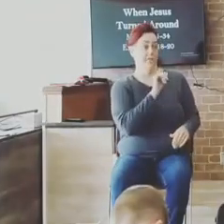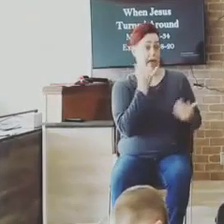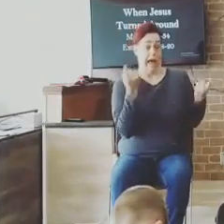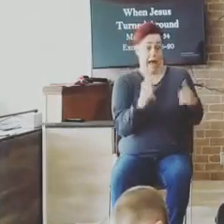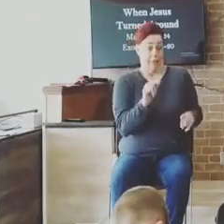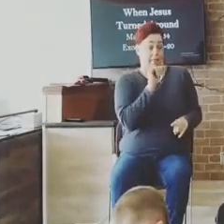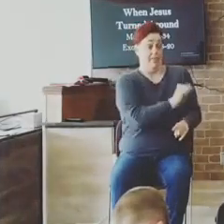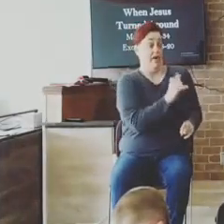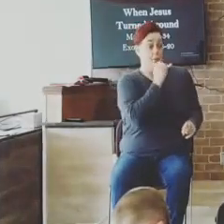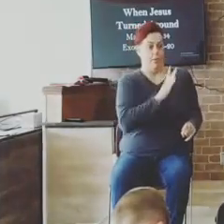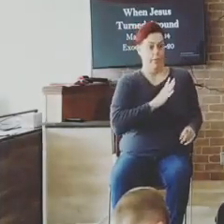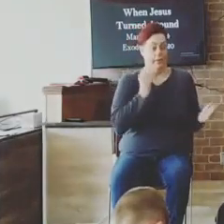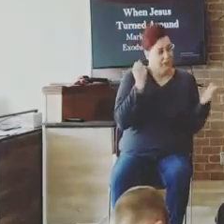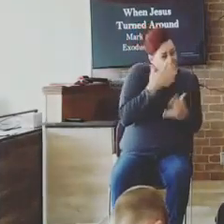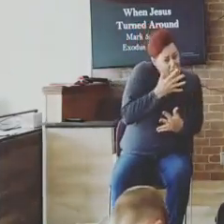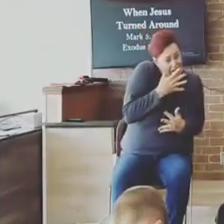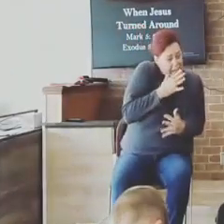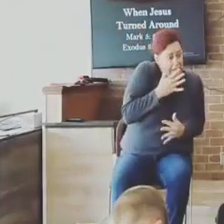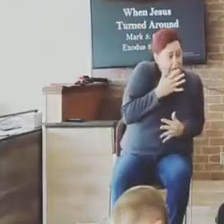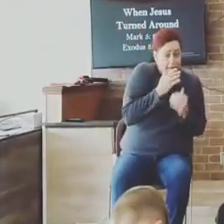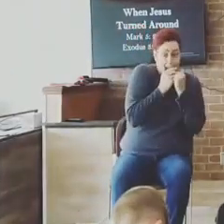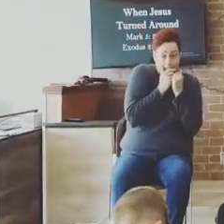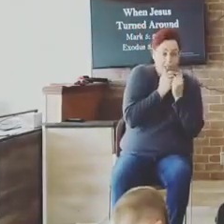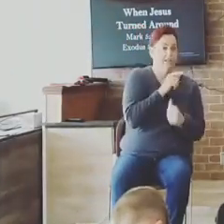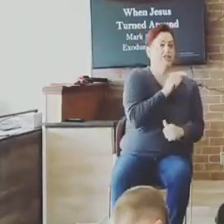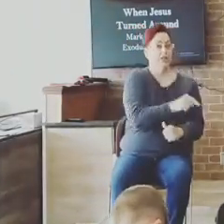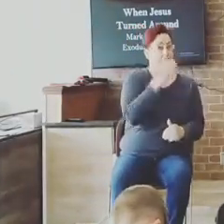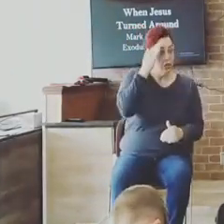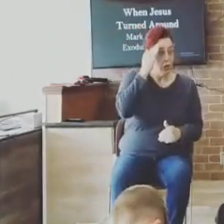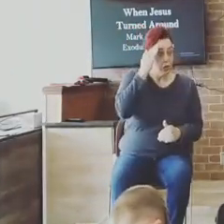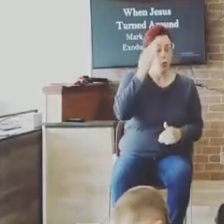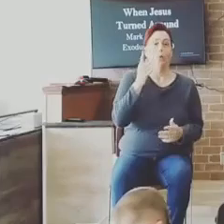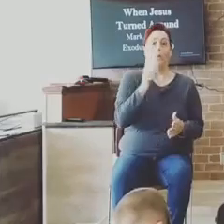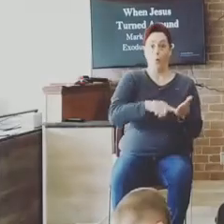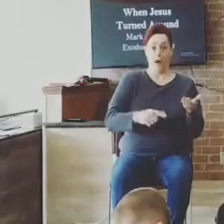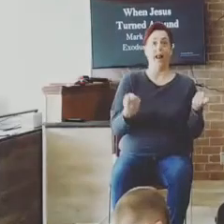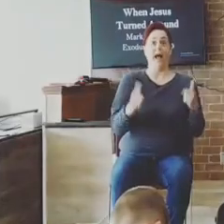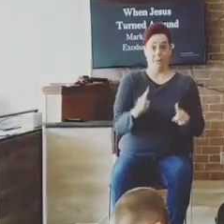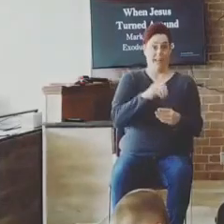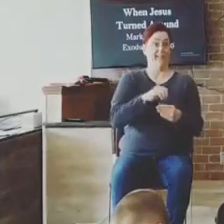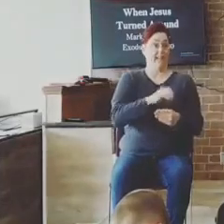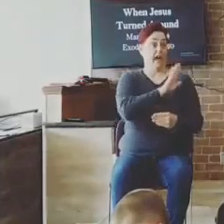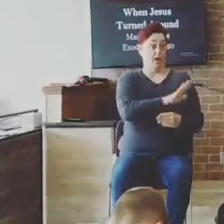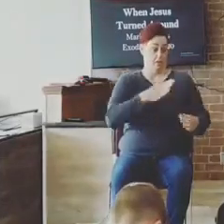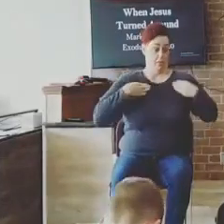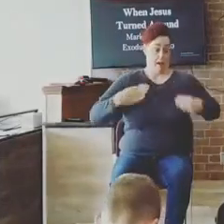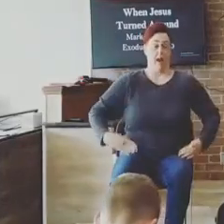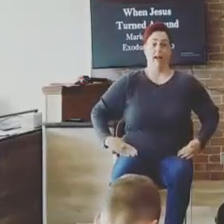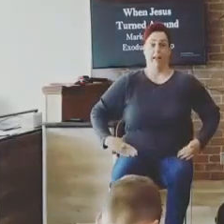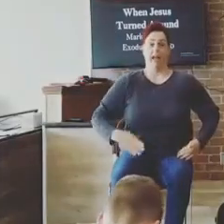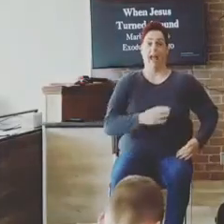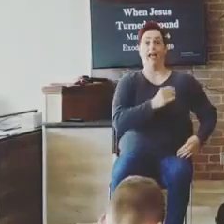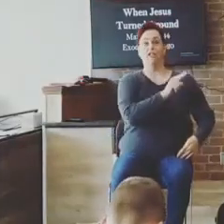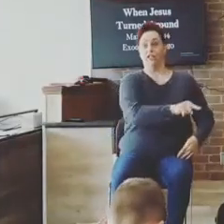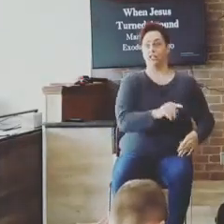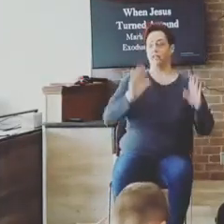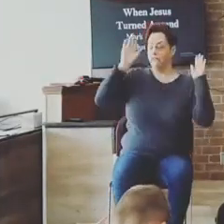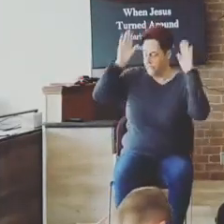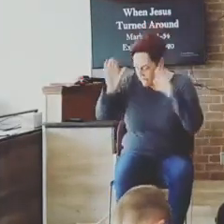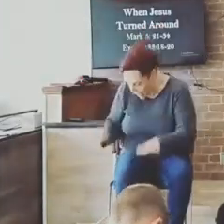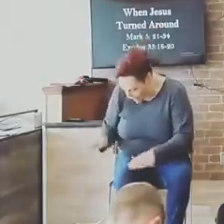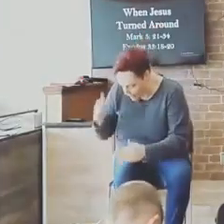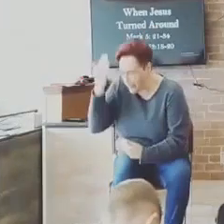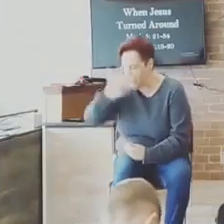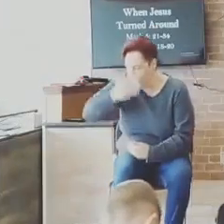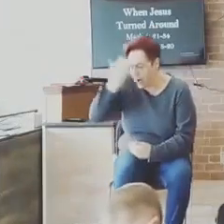trembling, knowing what was done in her, came and fell down before him and told him all the truth.